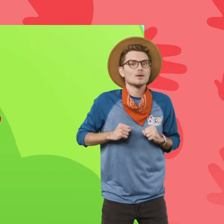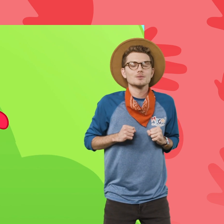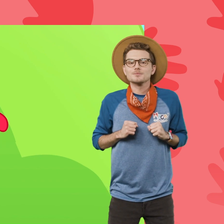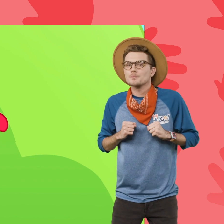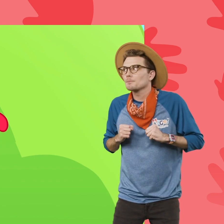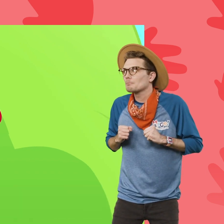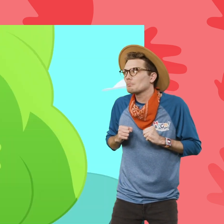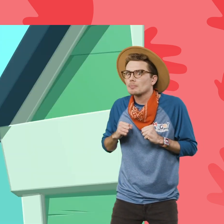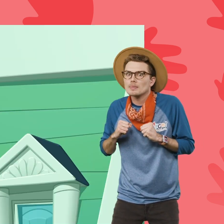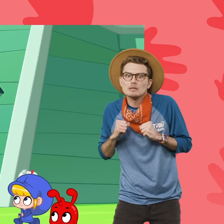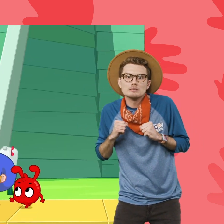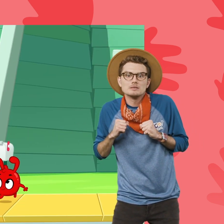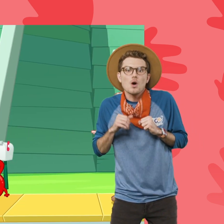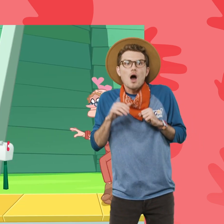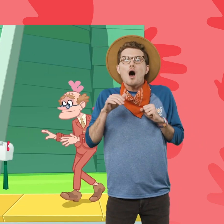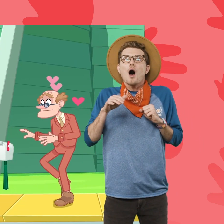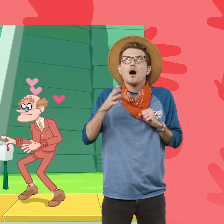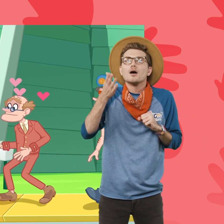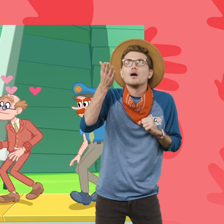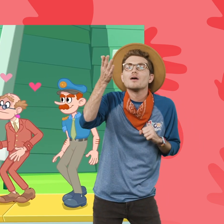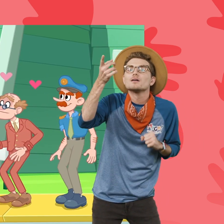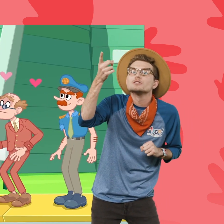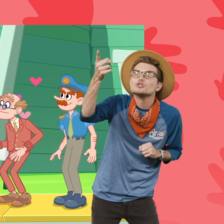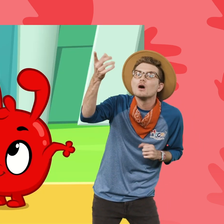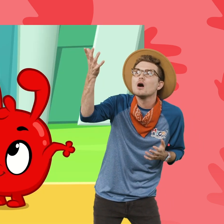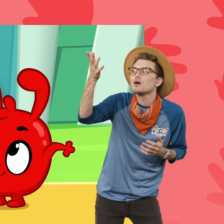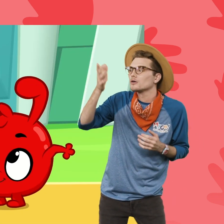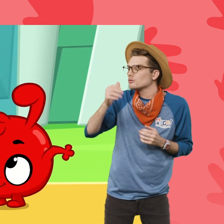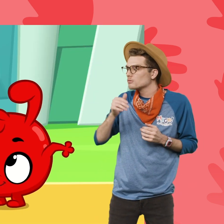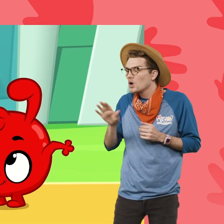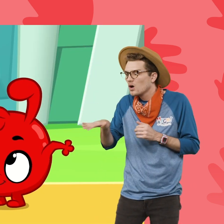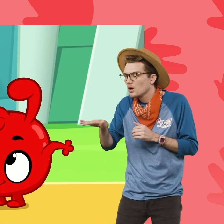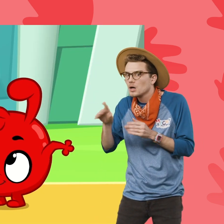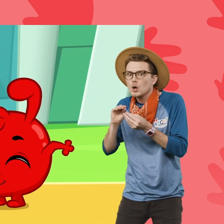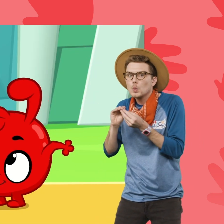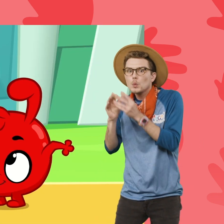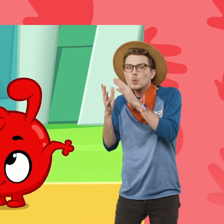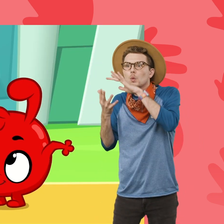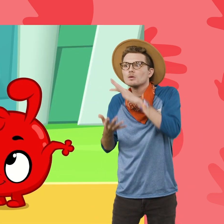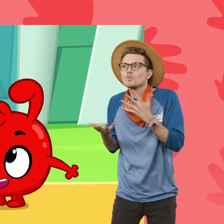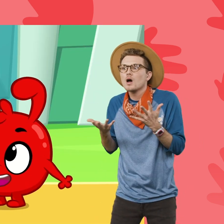Ah, there you are! Morphle, Morphle, a parrot!